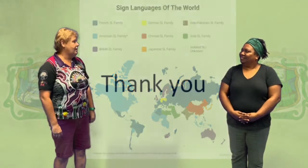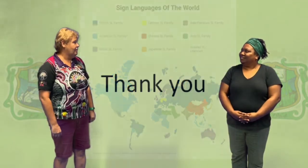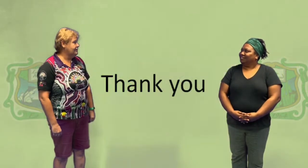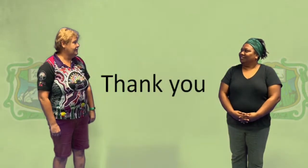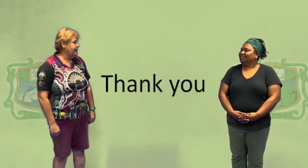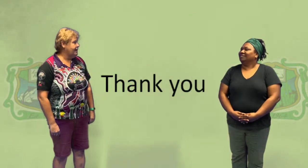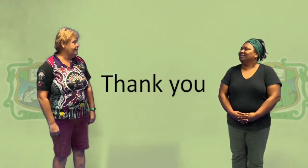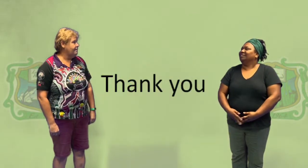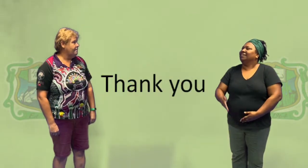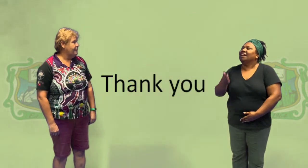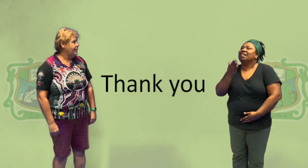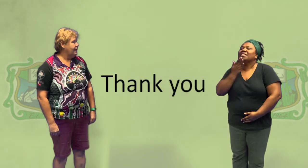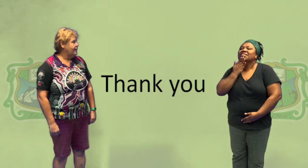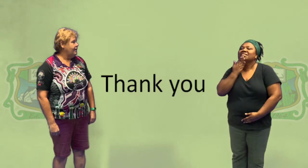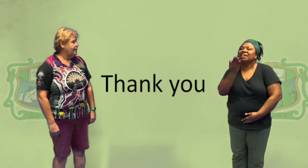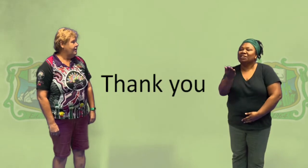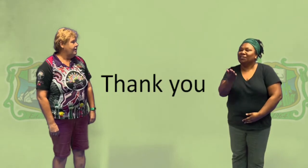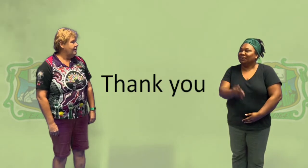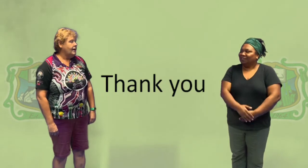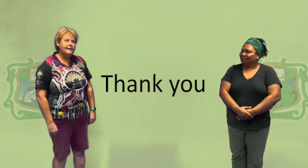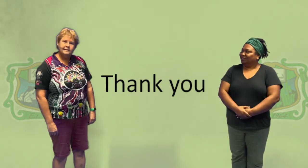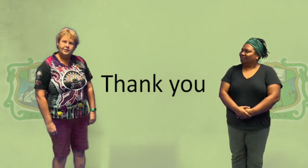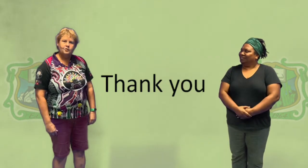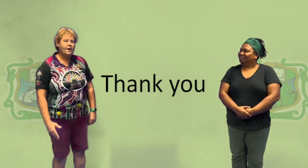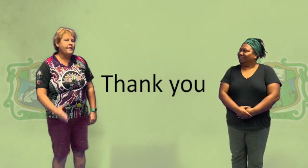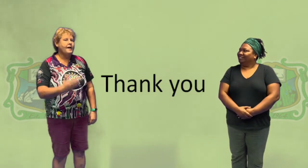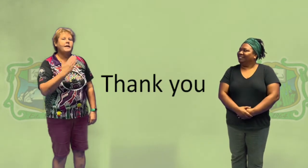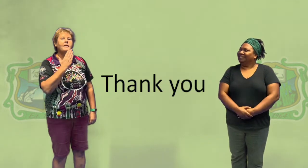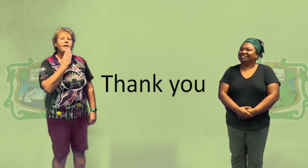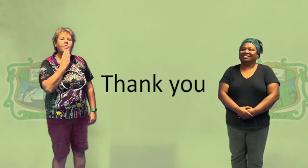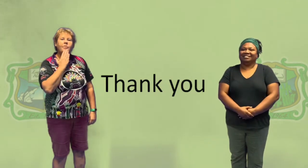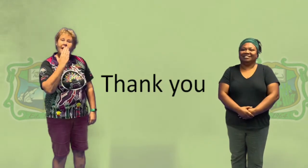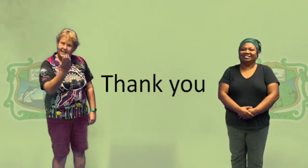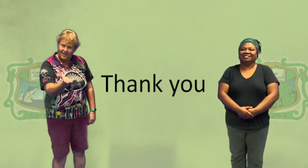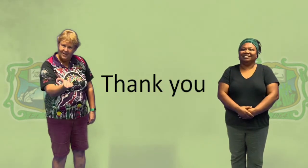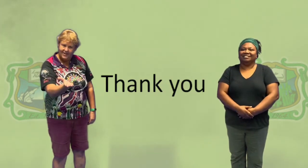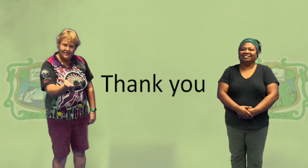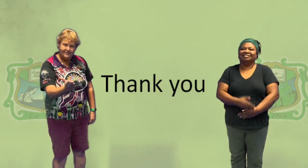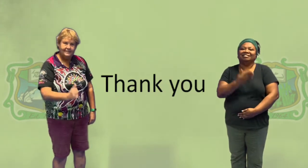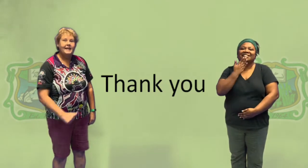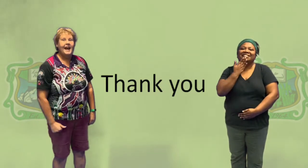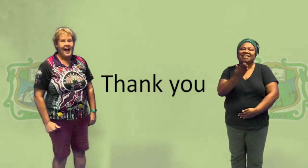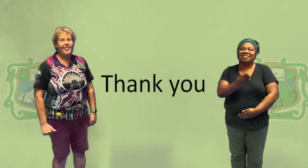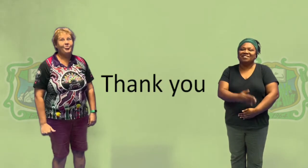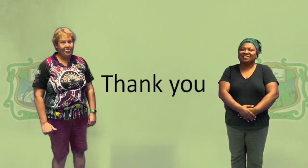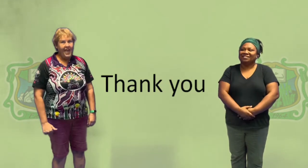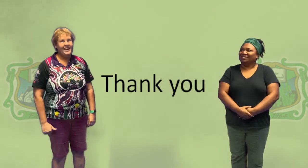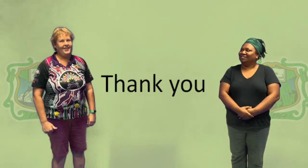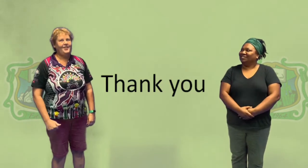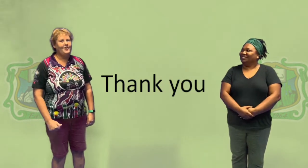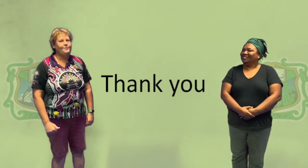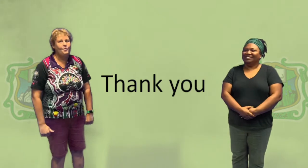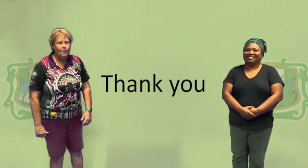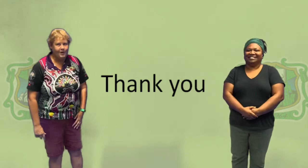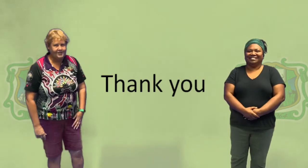Auslan? Thank you. Let's try that. Thank you. And thank you for watching.